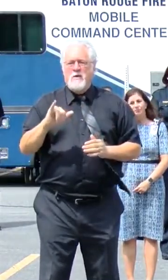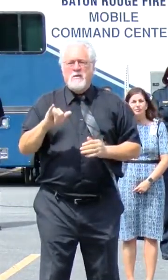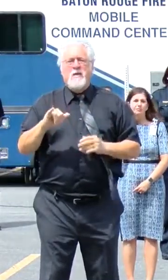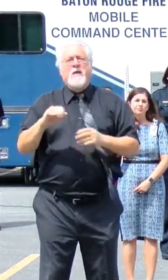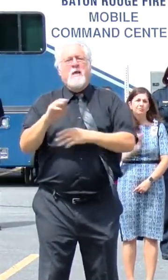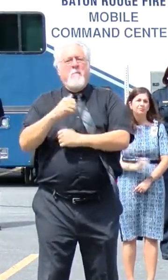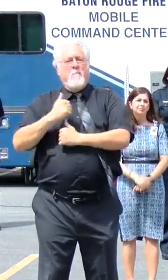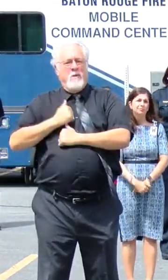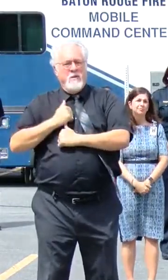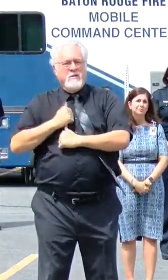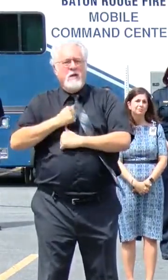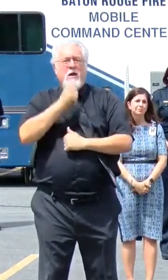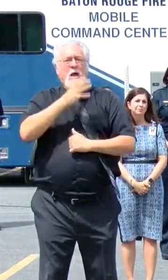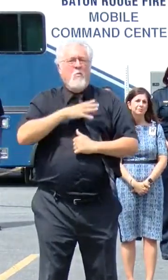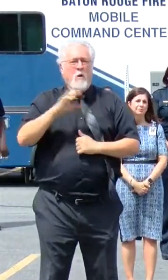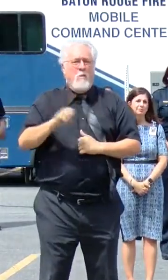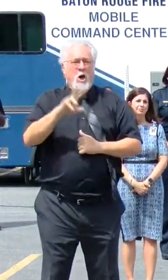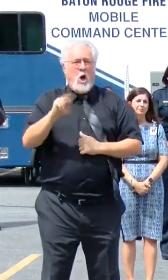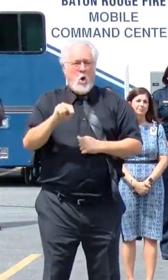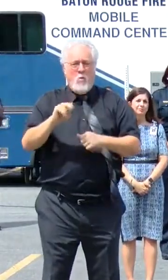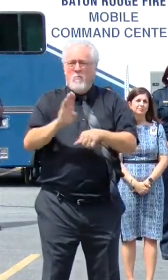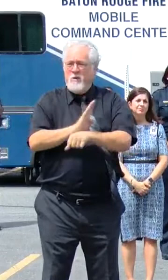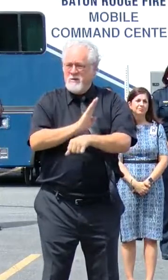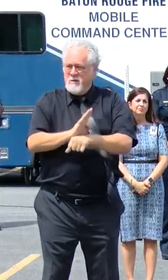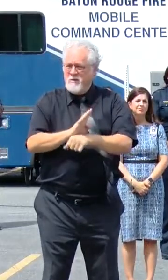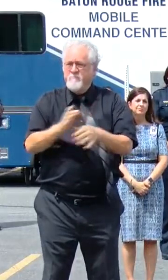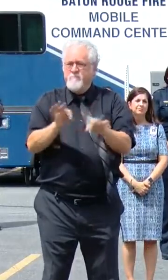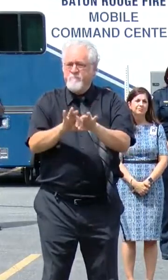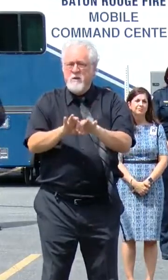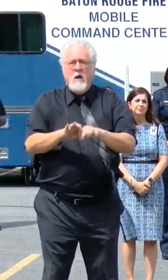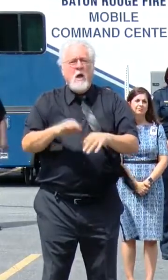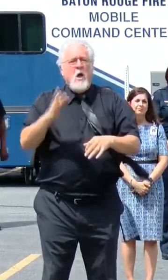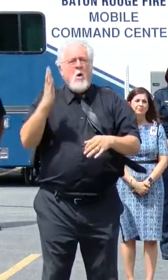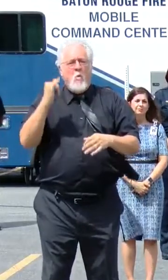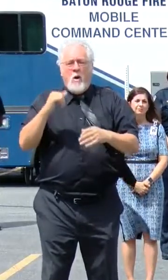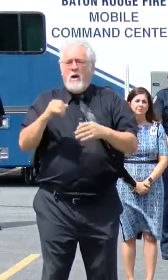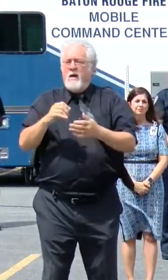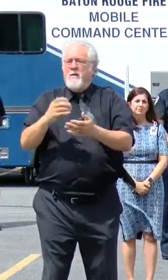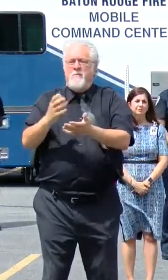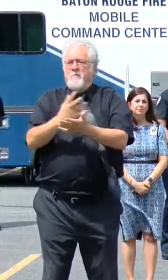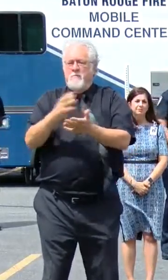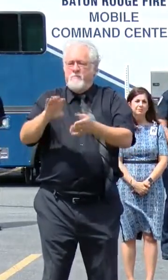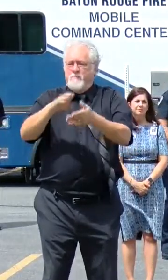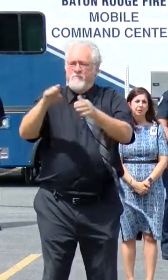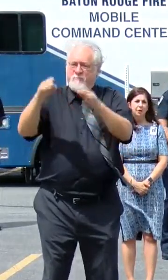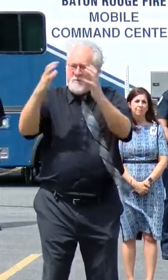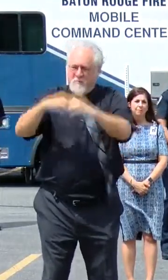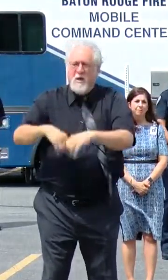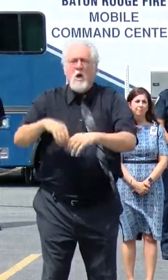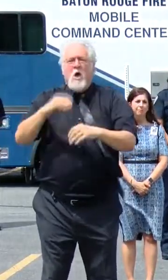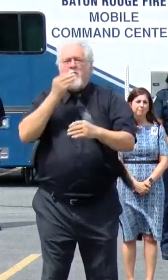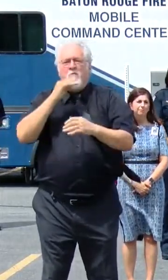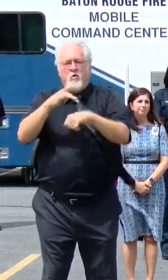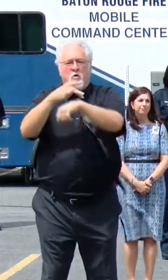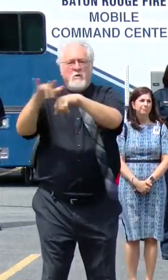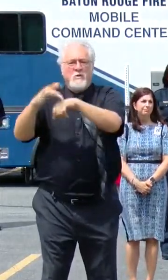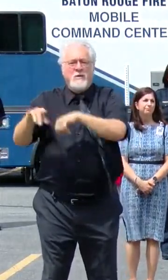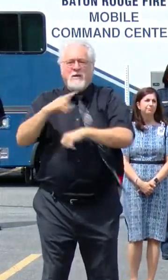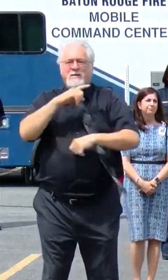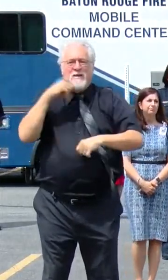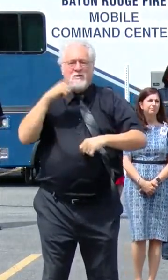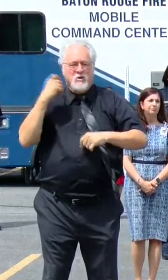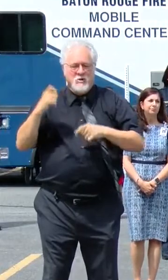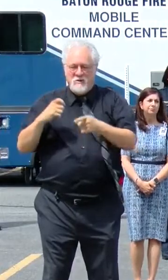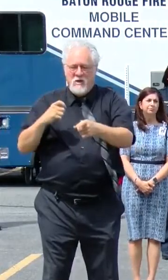-owned businesses is so crucial. It's why overcoming food deserts by advocating for grocery stores